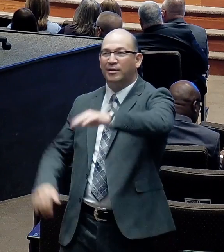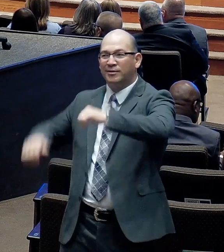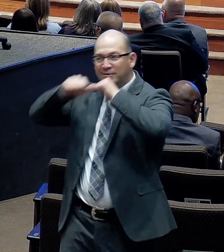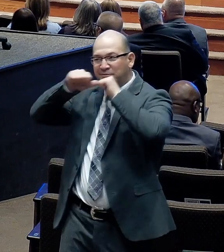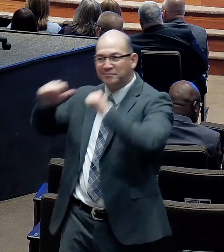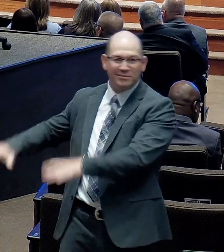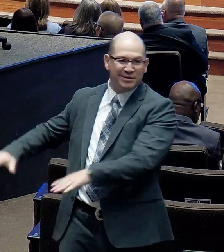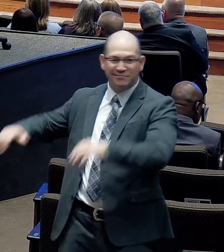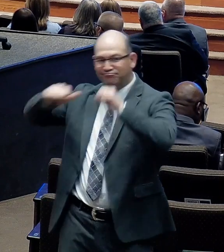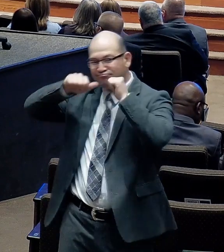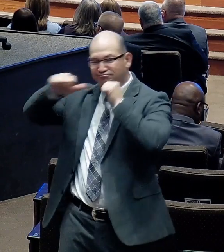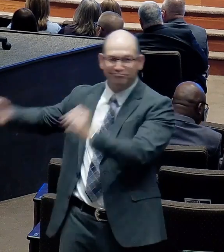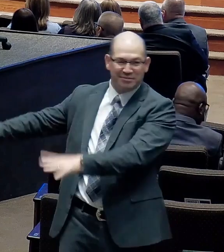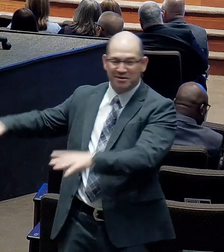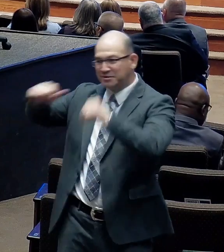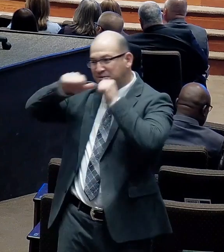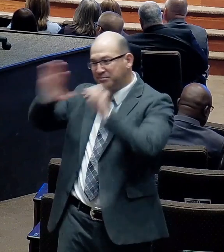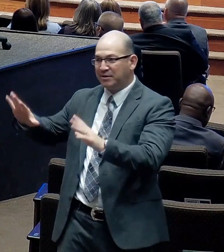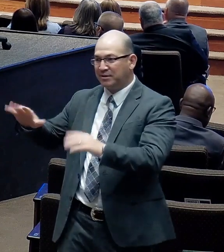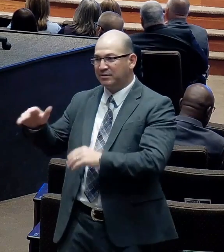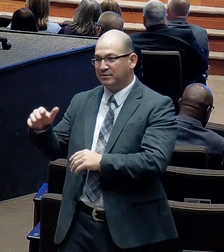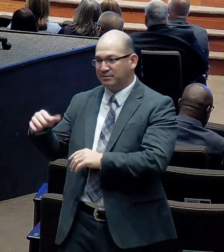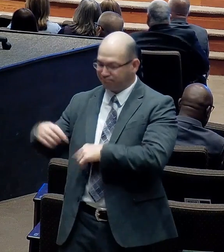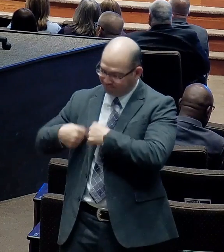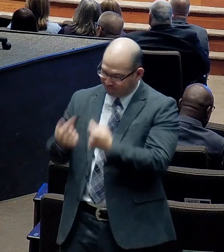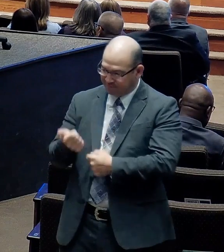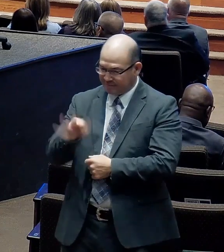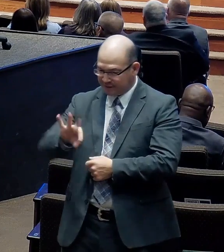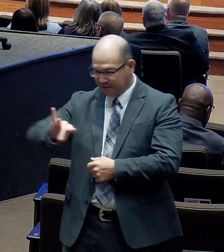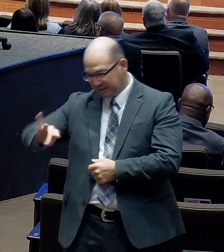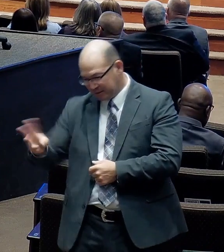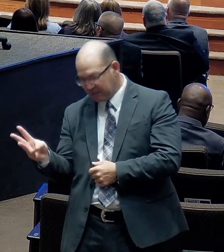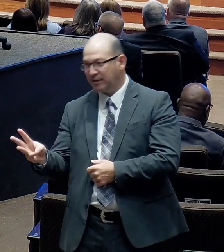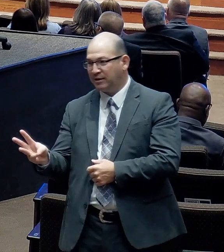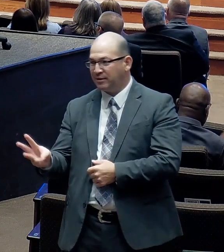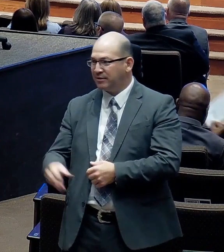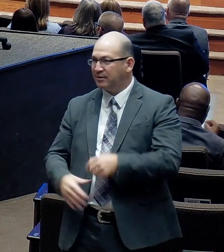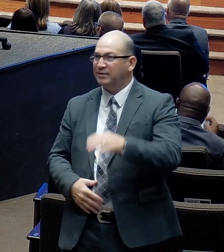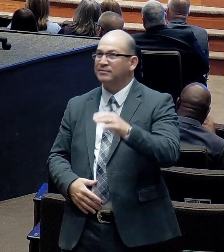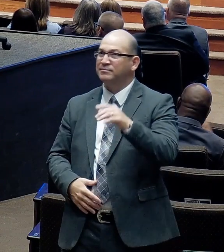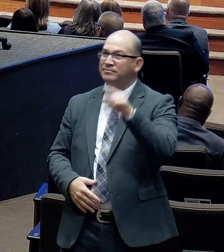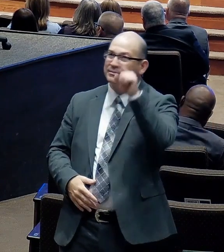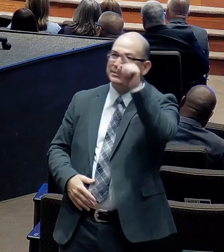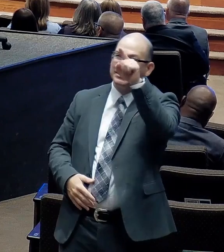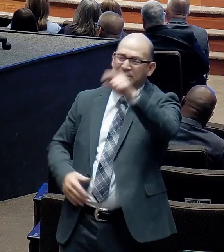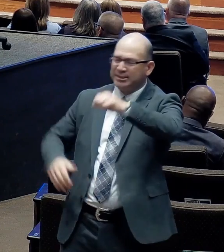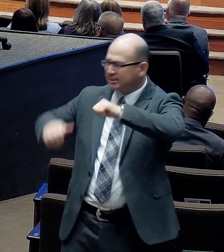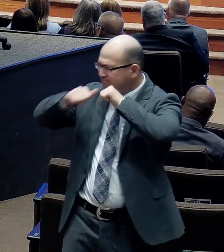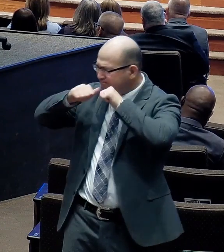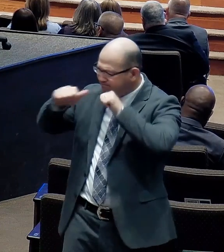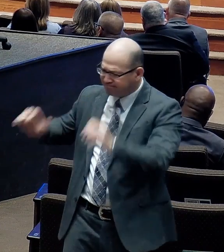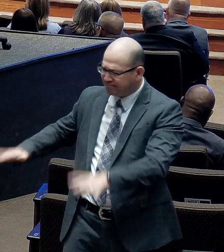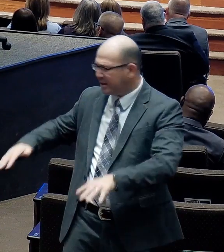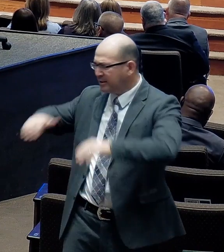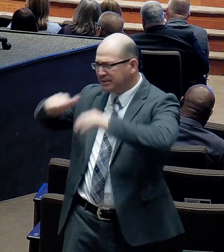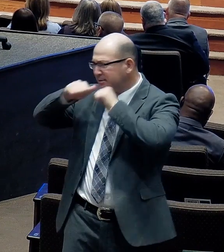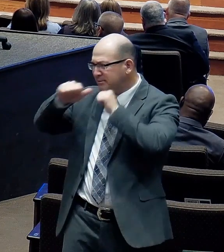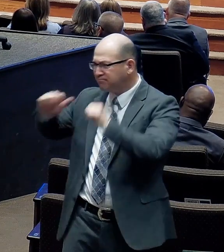Since 1986. God's hand of blessings. Has been on. Lancaster.